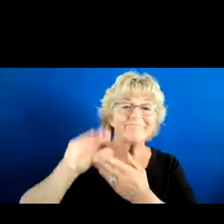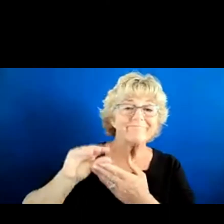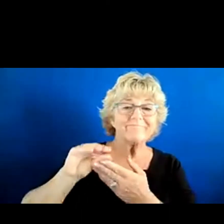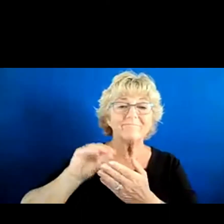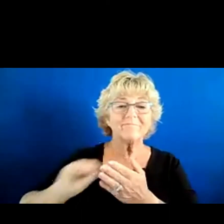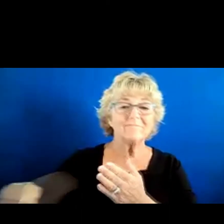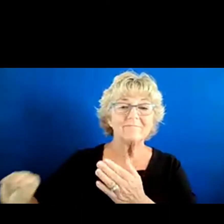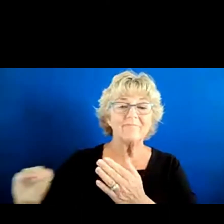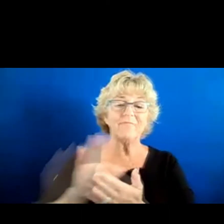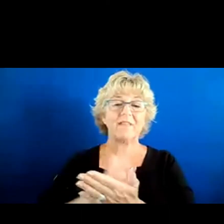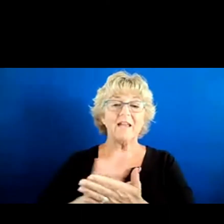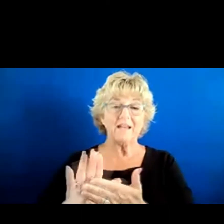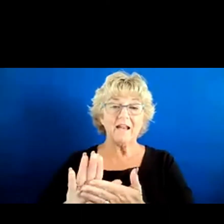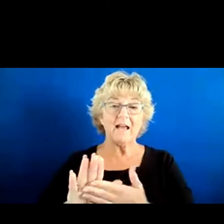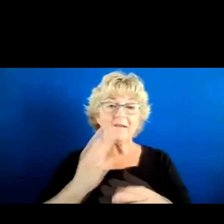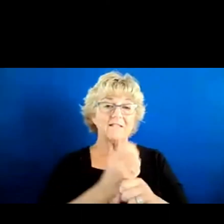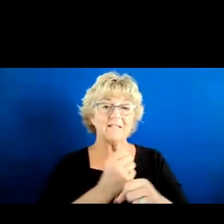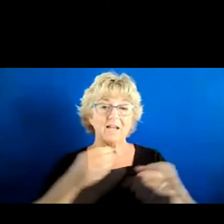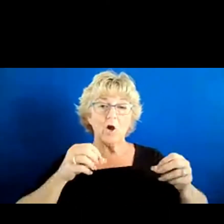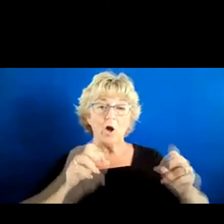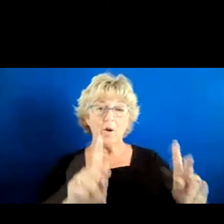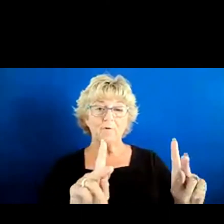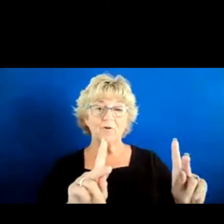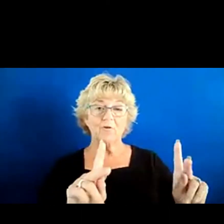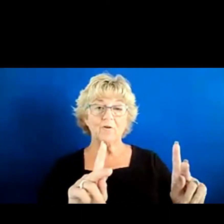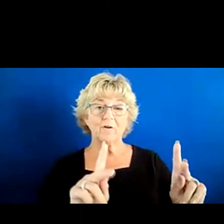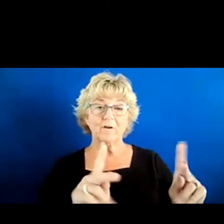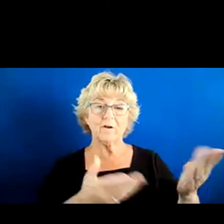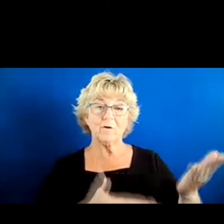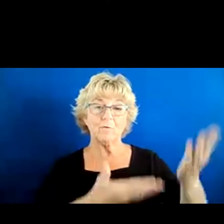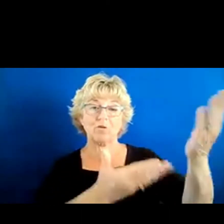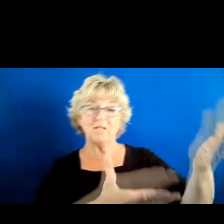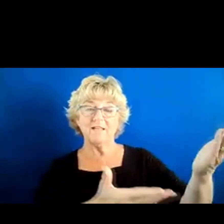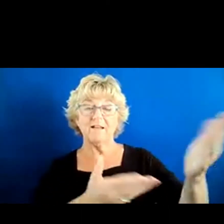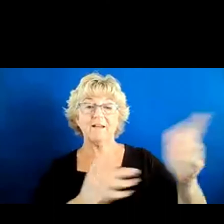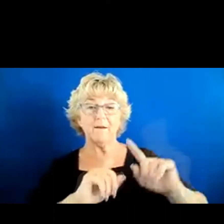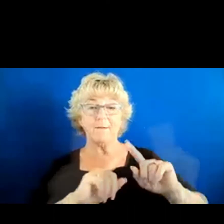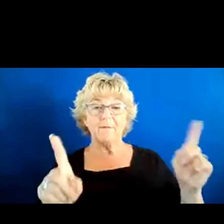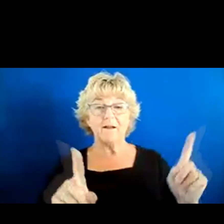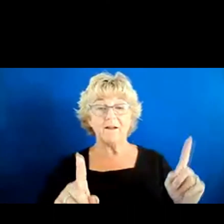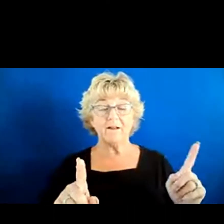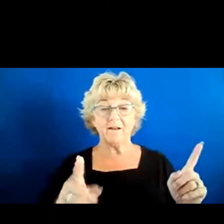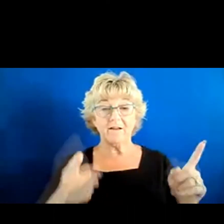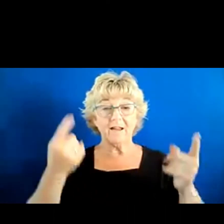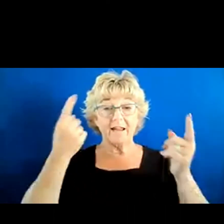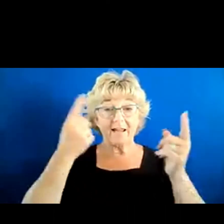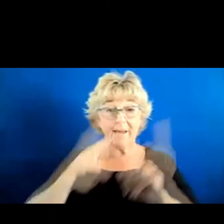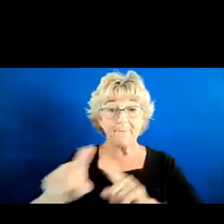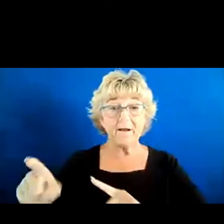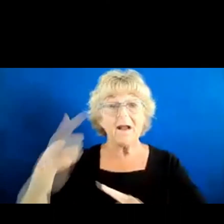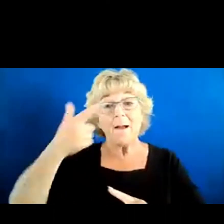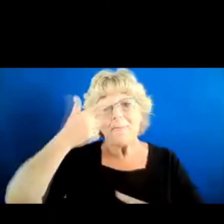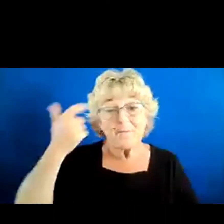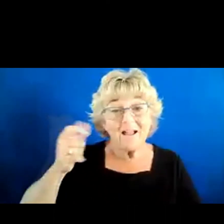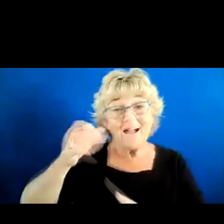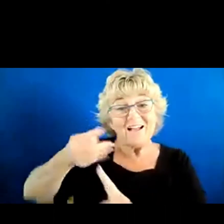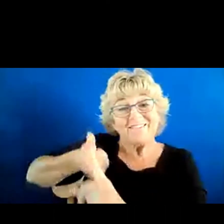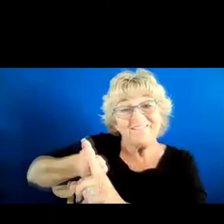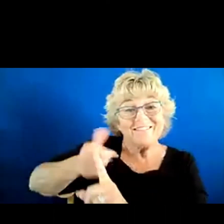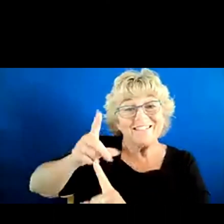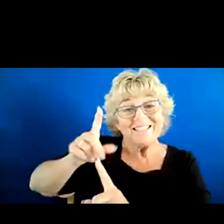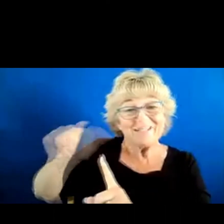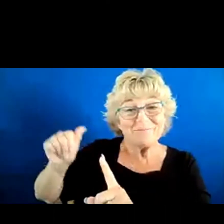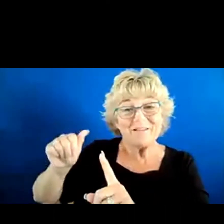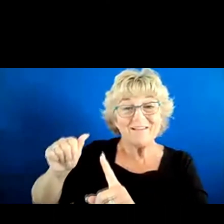really nice to be able to get these opportunities presented to you. But the fact that it happens because of the disability also